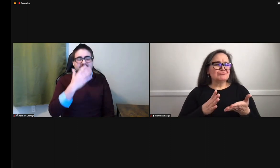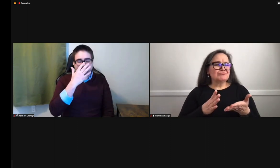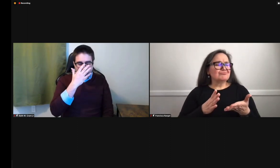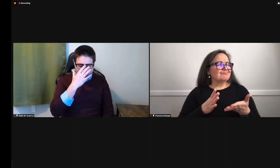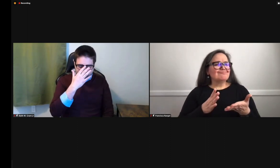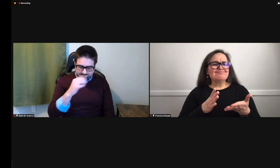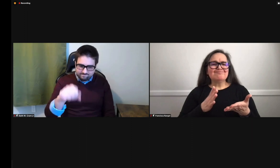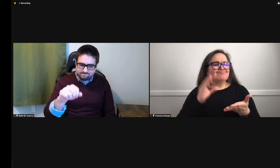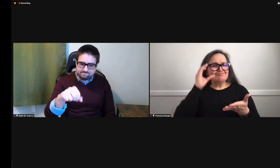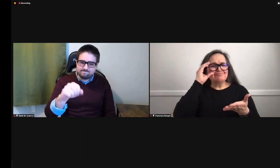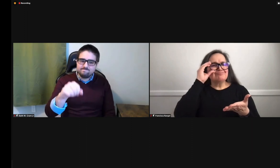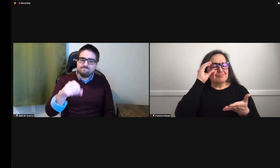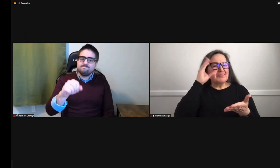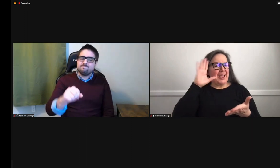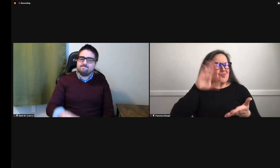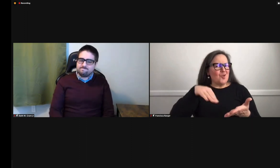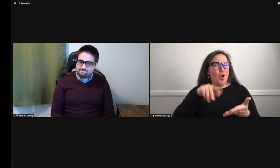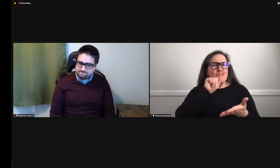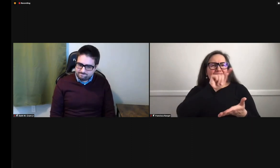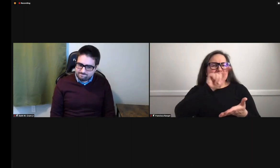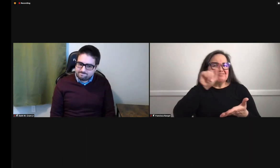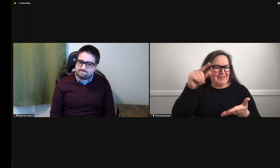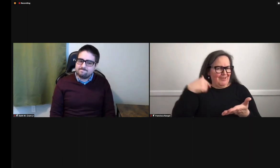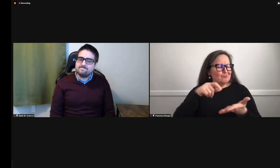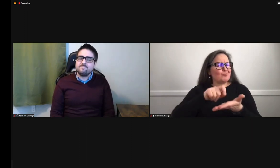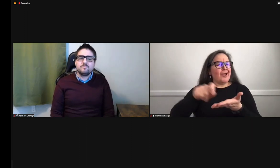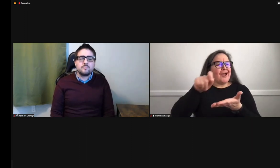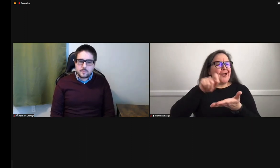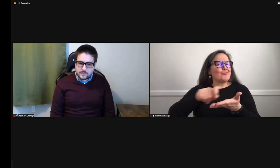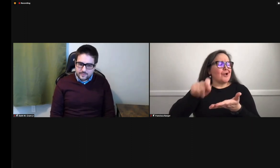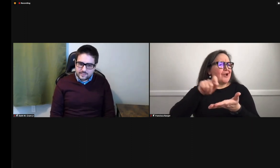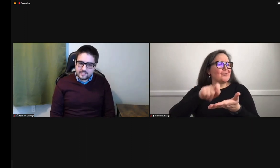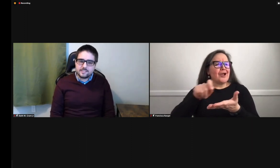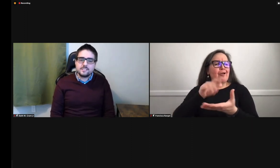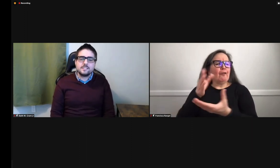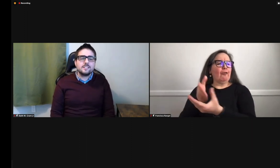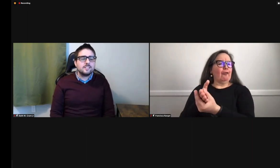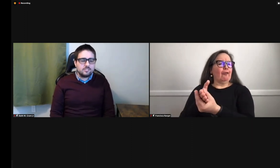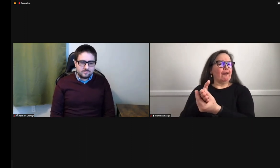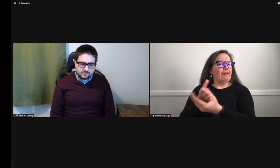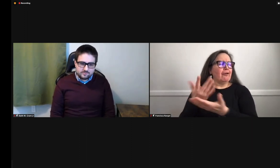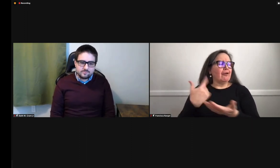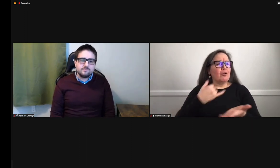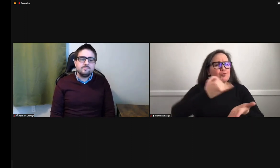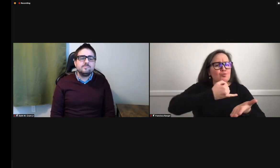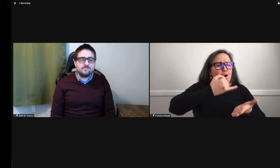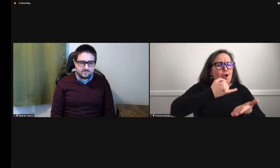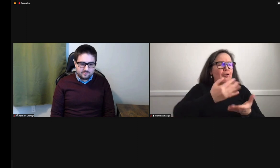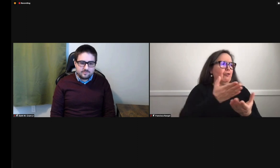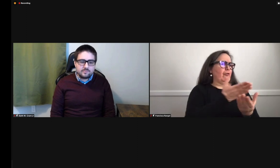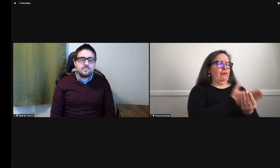wanting more Deaf authors. I know Deaf authors are there that do their